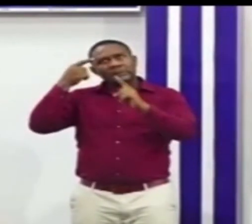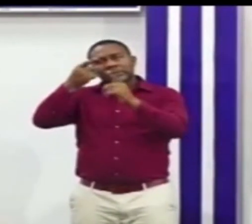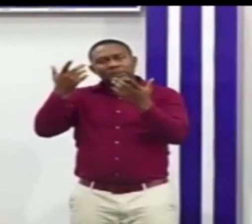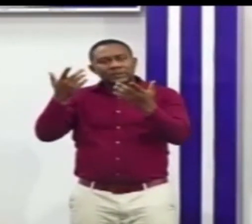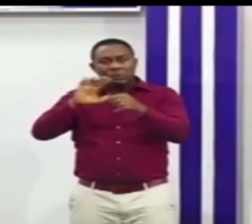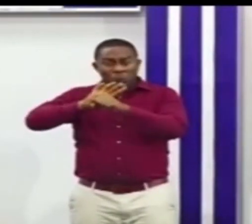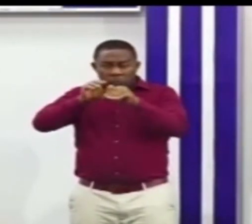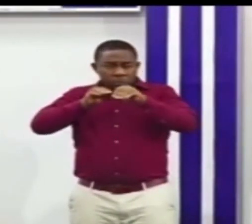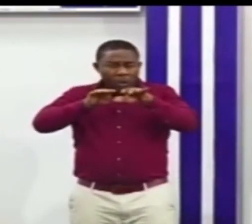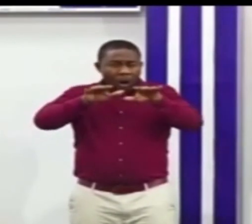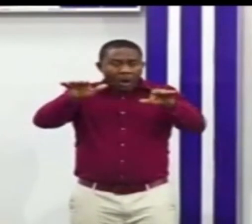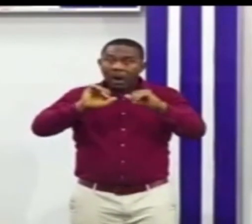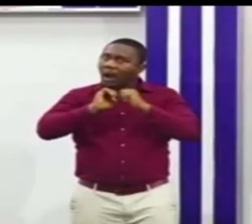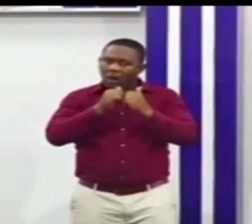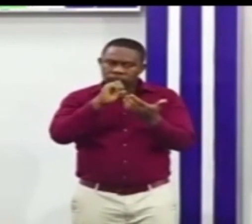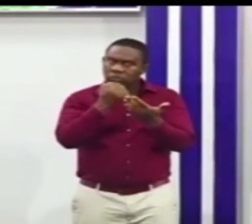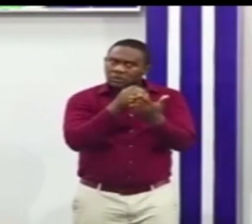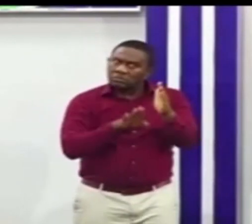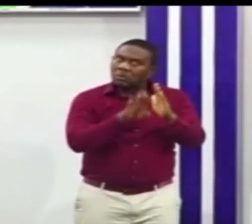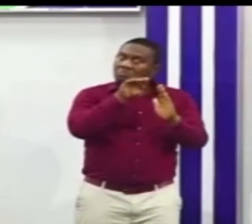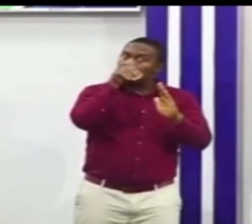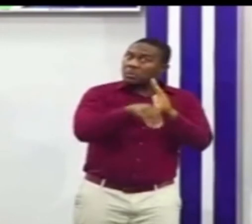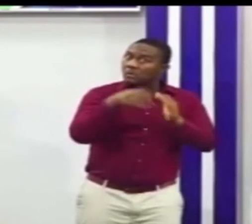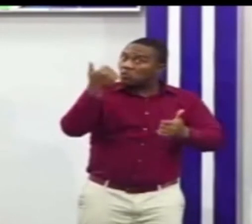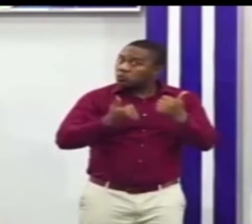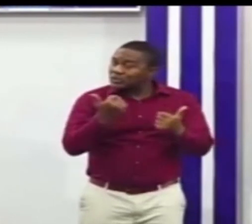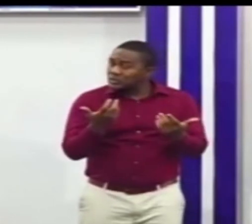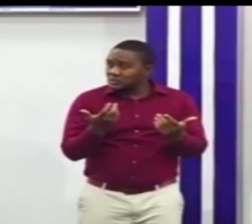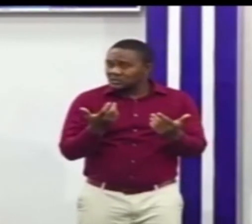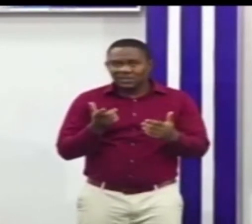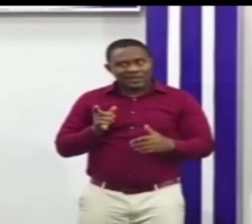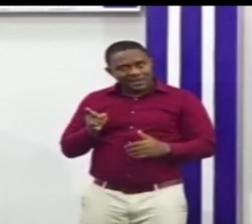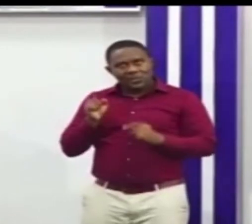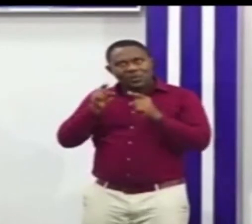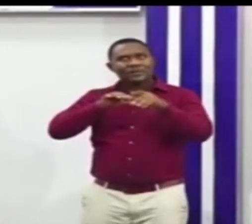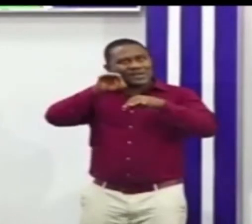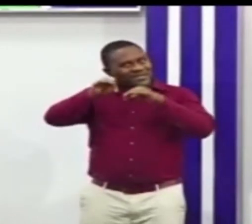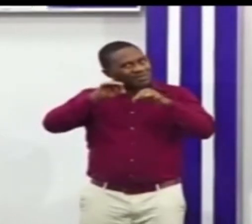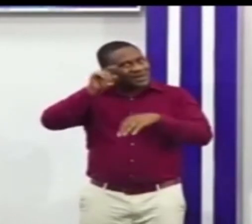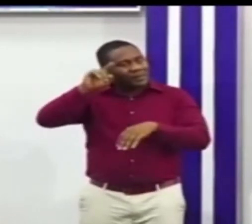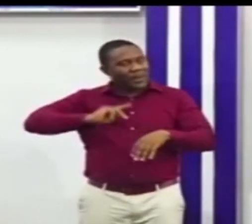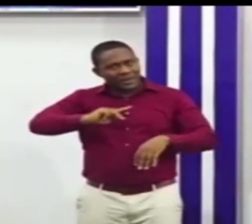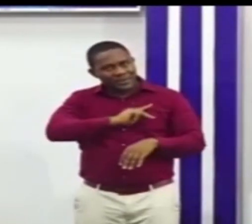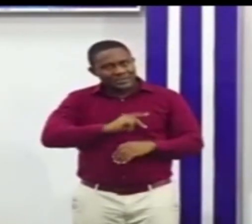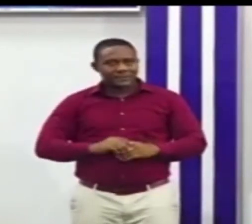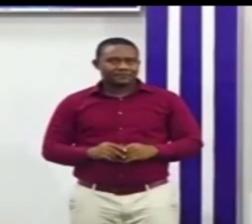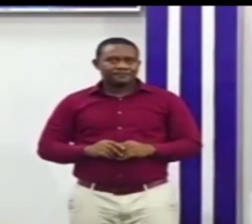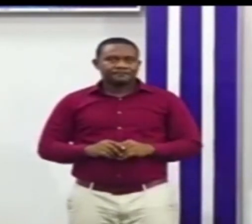pandemic and measures that government was projecting to take at the time to mitigate impact.